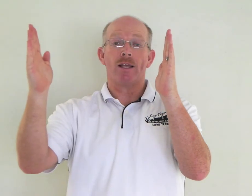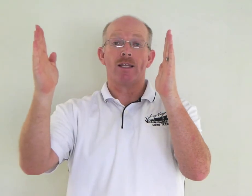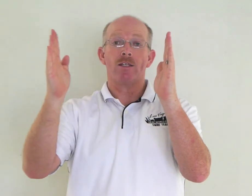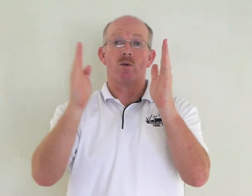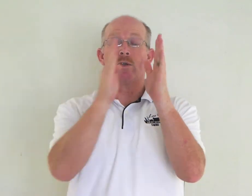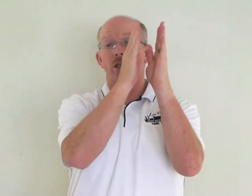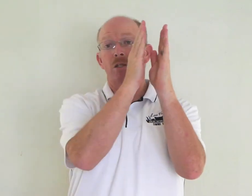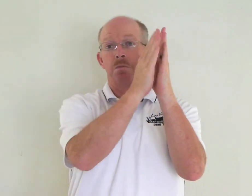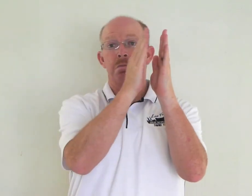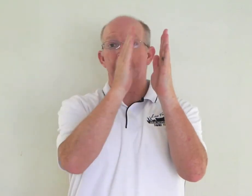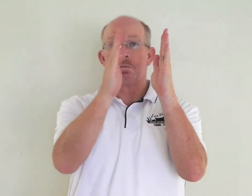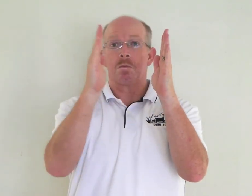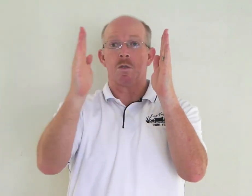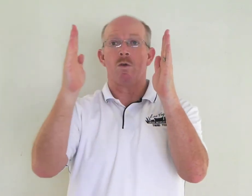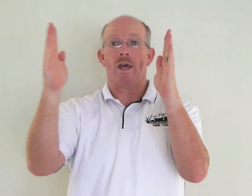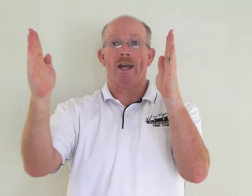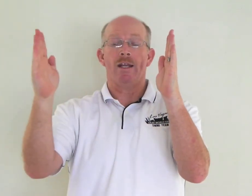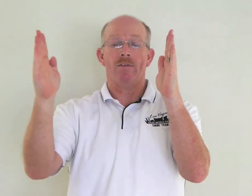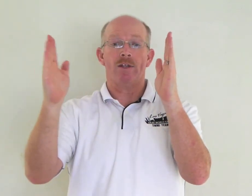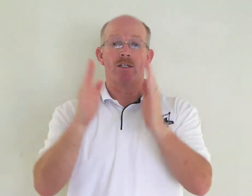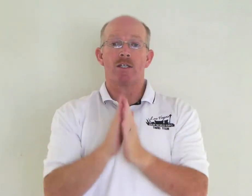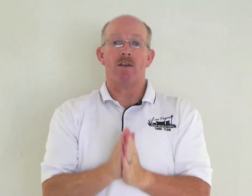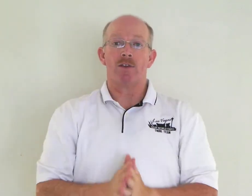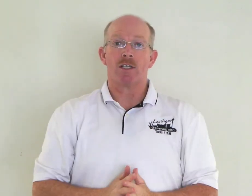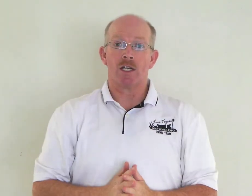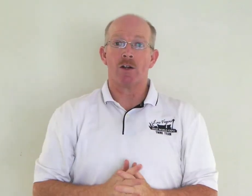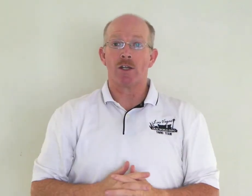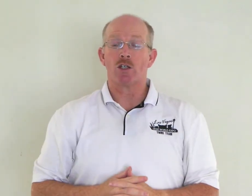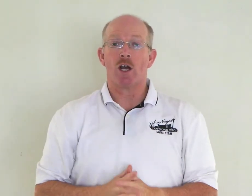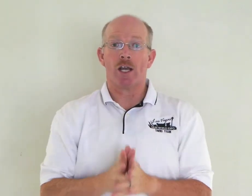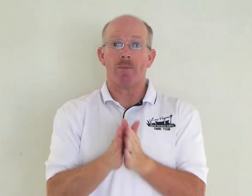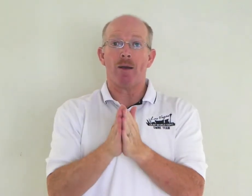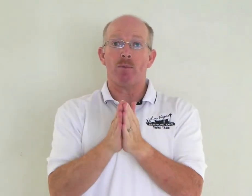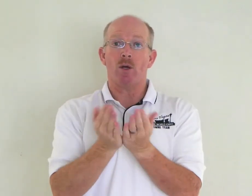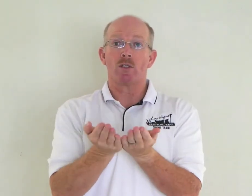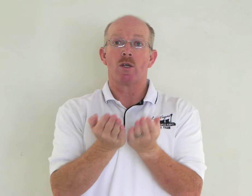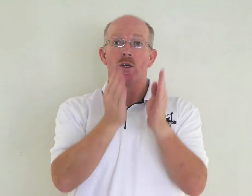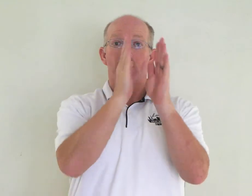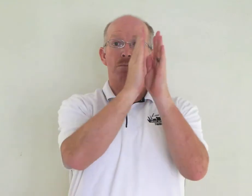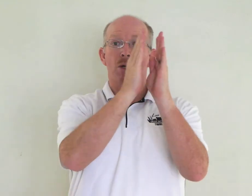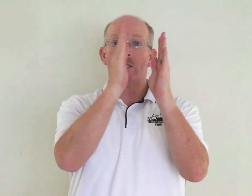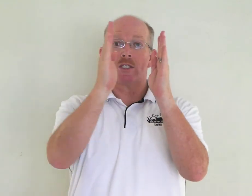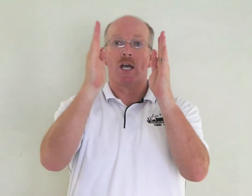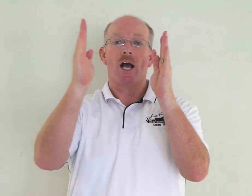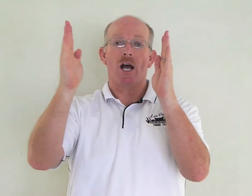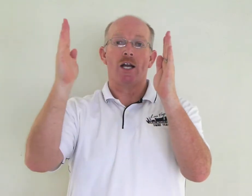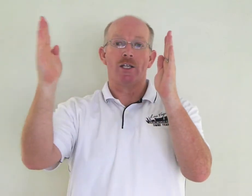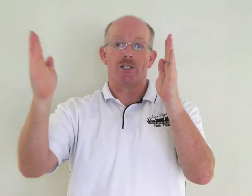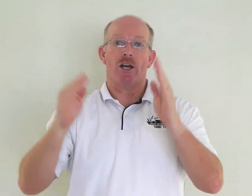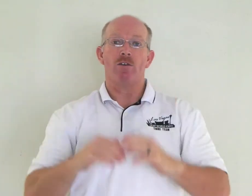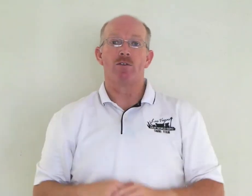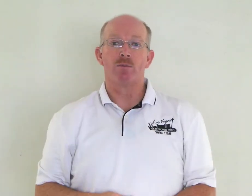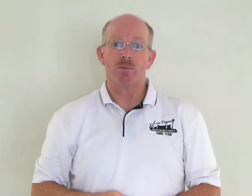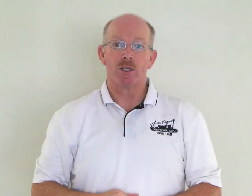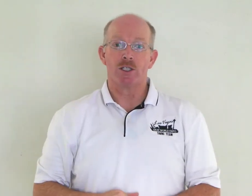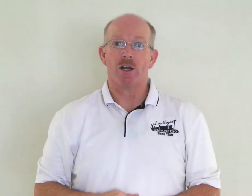this. Or just do that if it's clear that you're talking about books. Books on a shelf. Bookshelf.